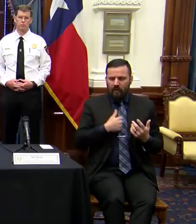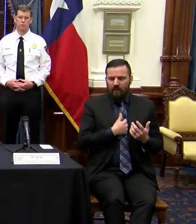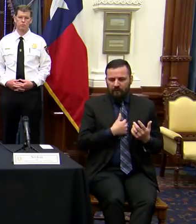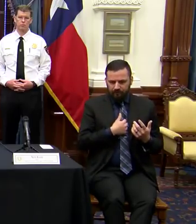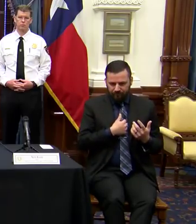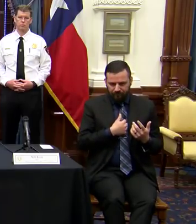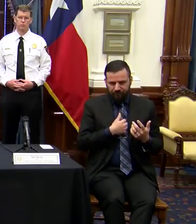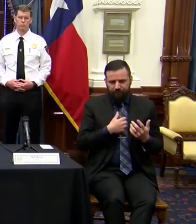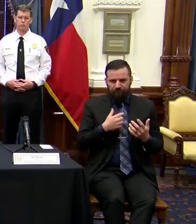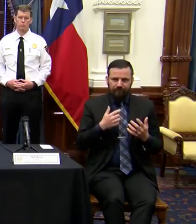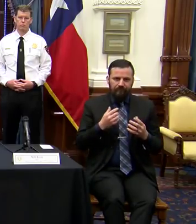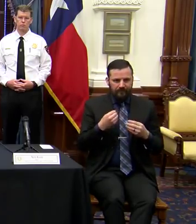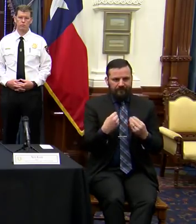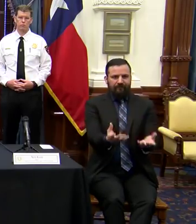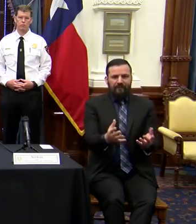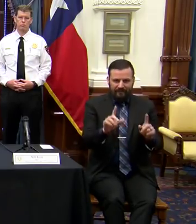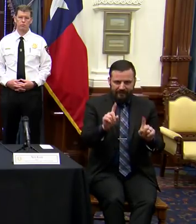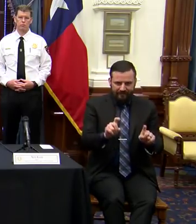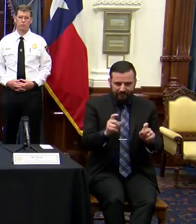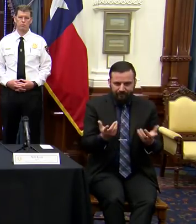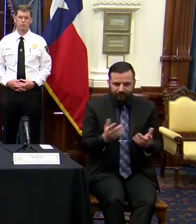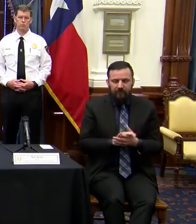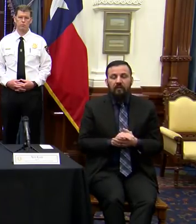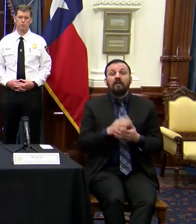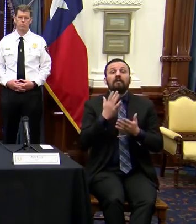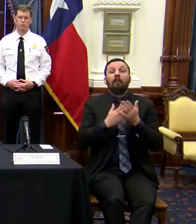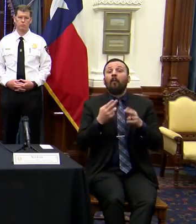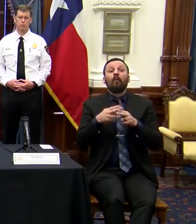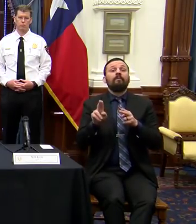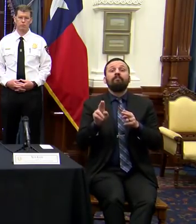taken. Let me give you some quick examples.